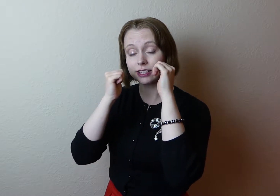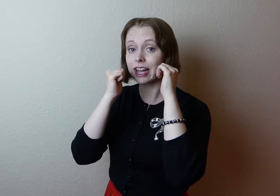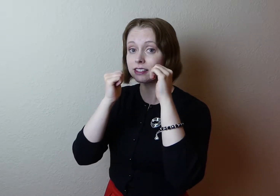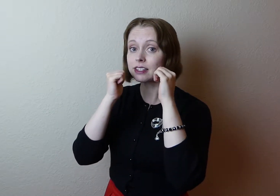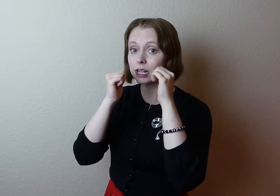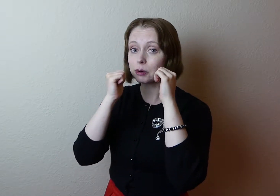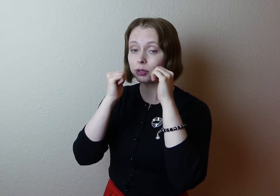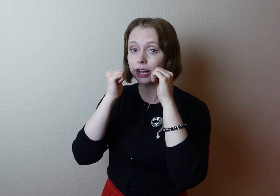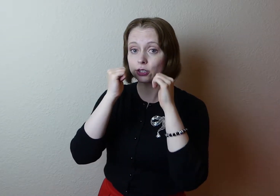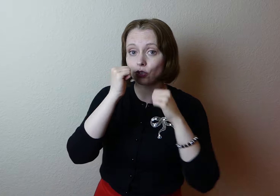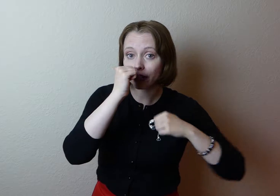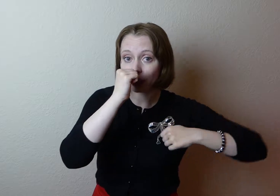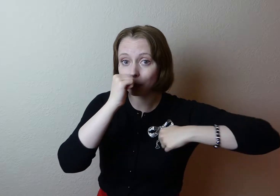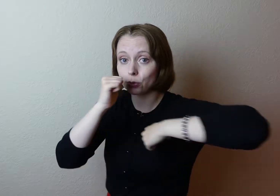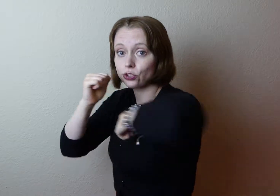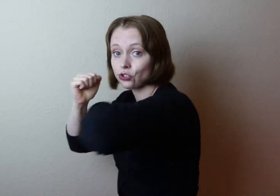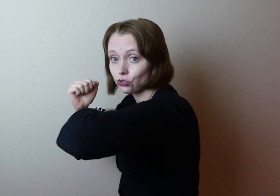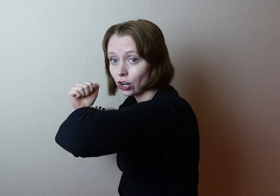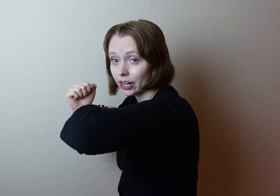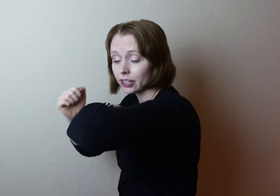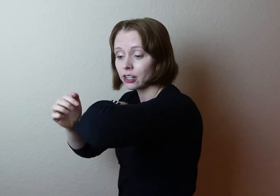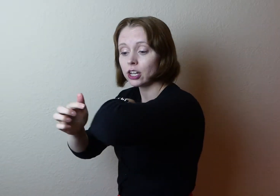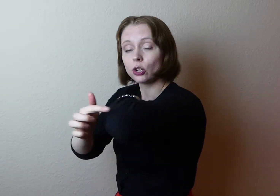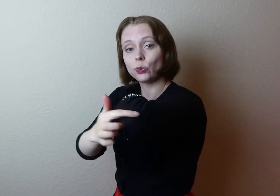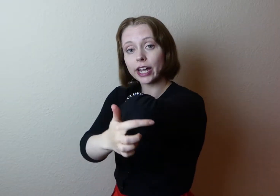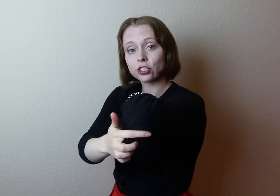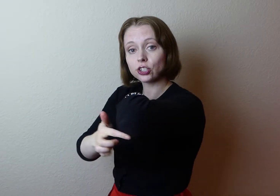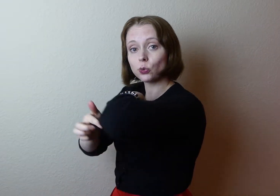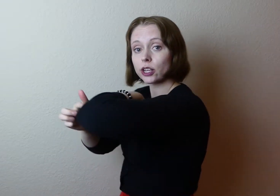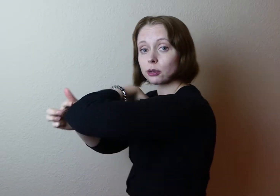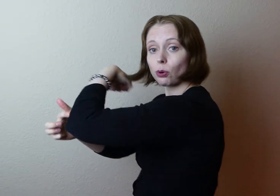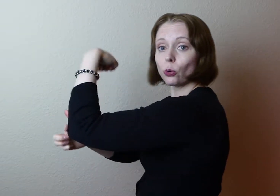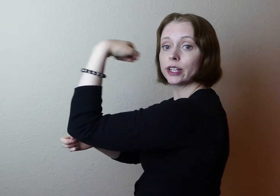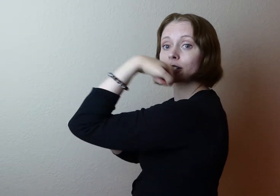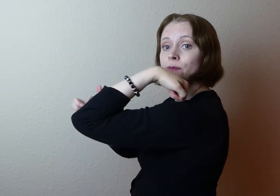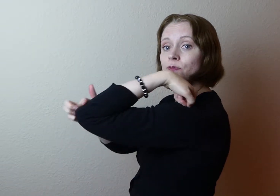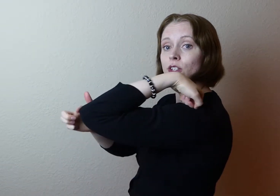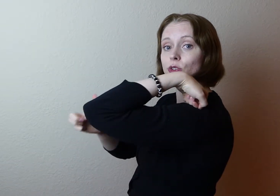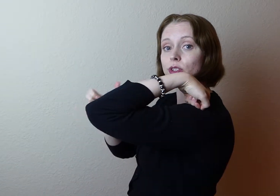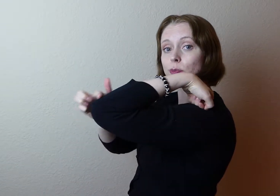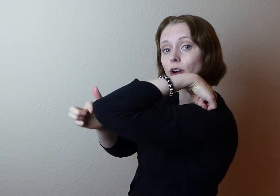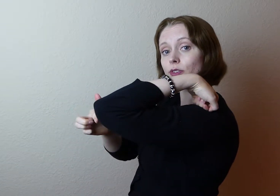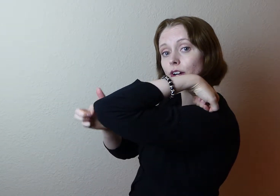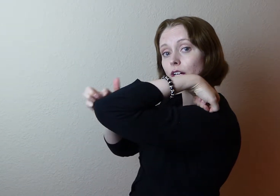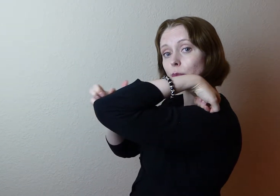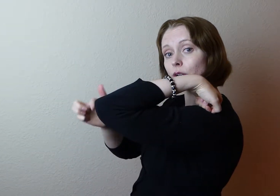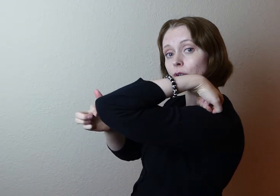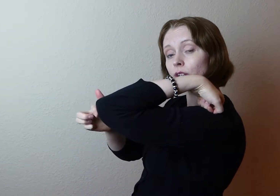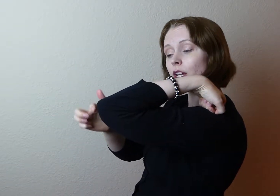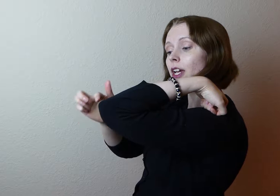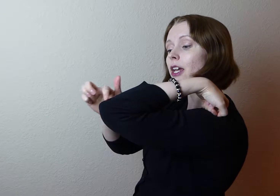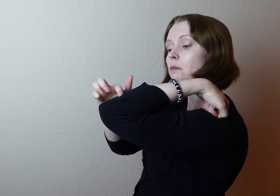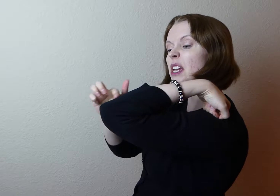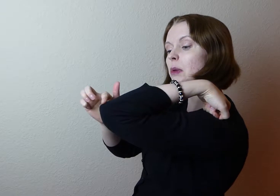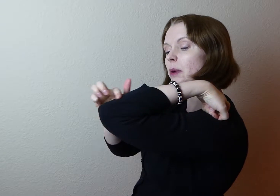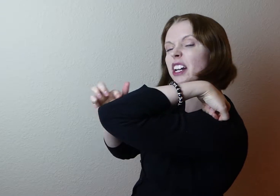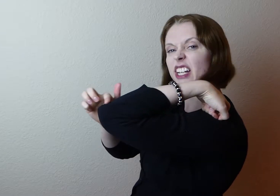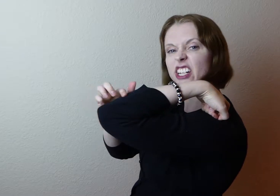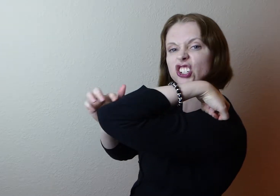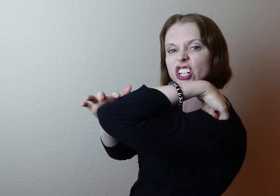as the name implies for an elbow strike, we actually want the point. So this part of our elbow and maybe about an inch,